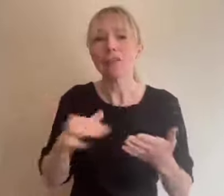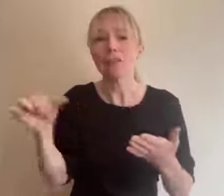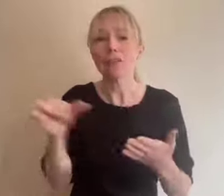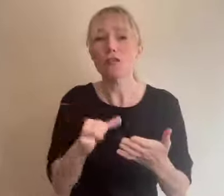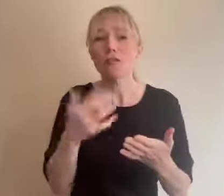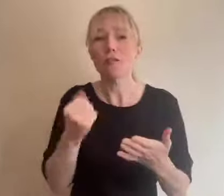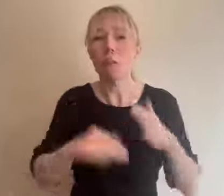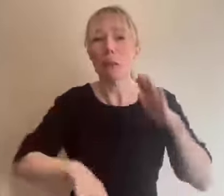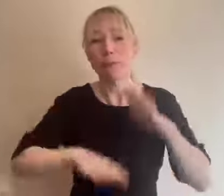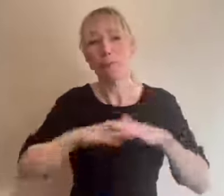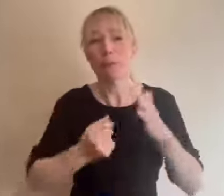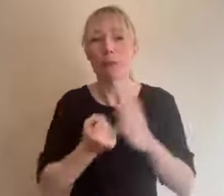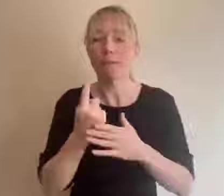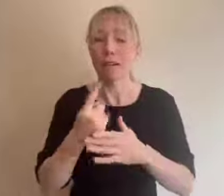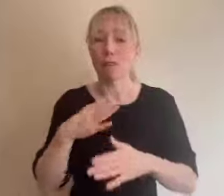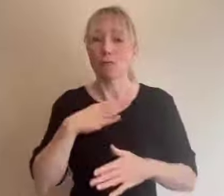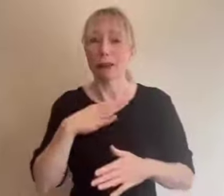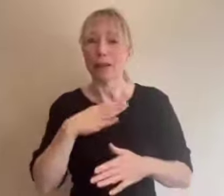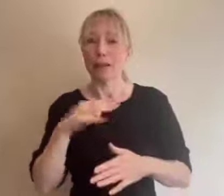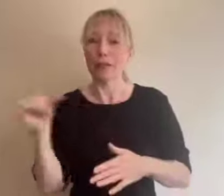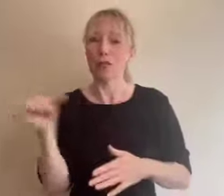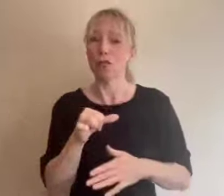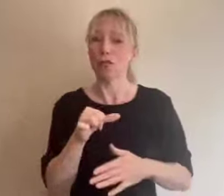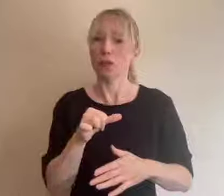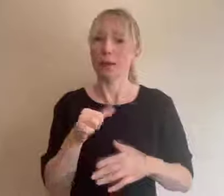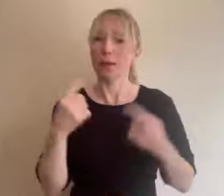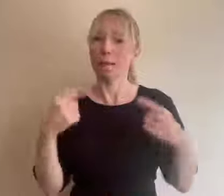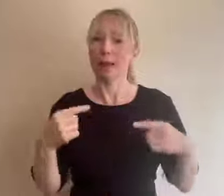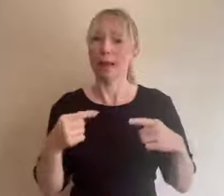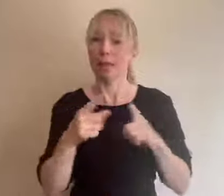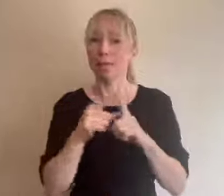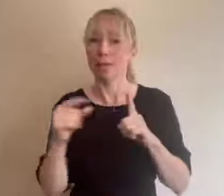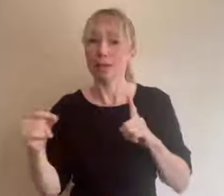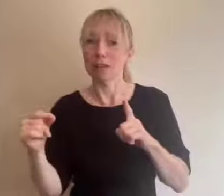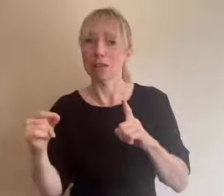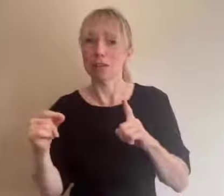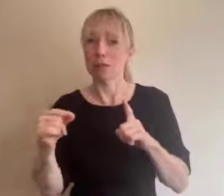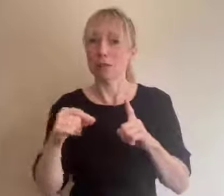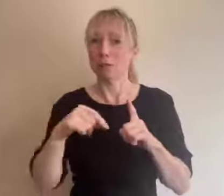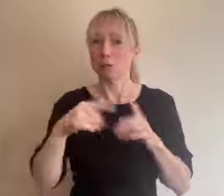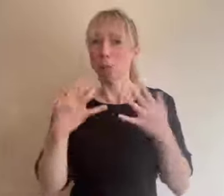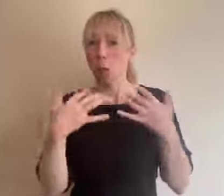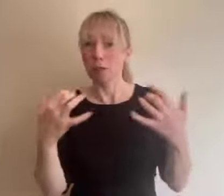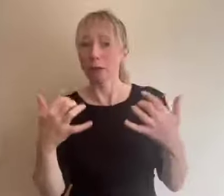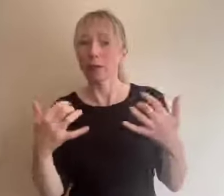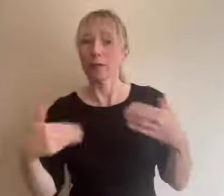already and which should be available to digital participants including bsl interpreters